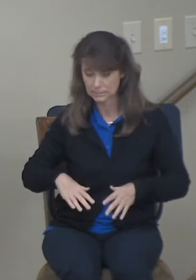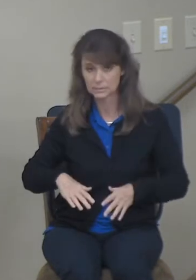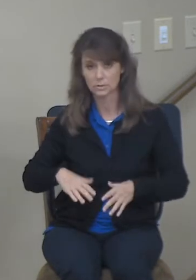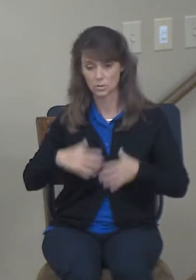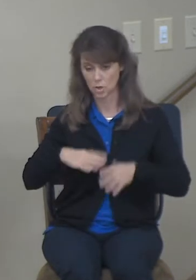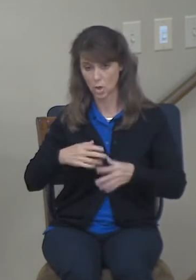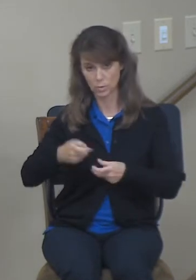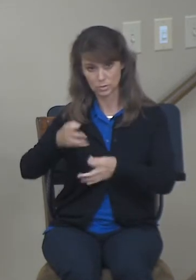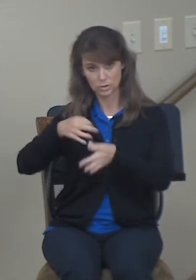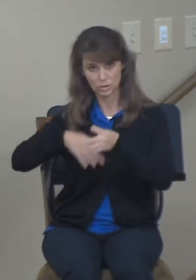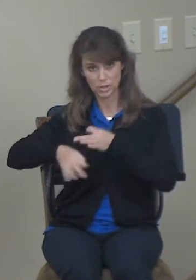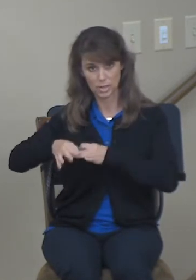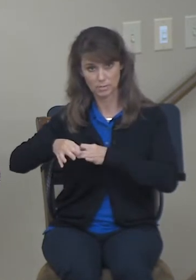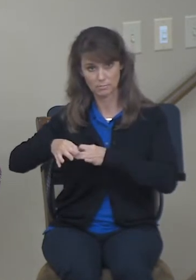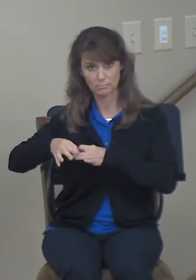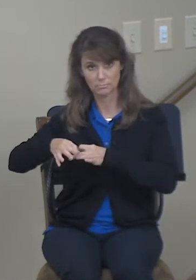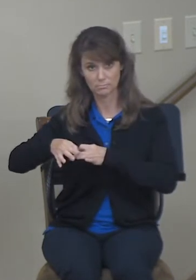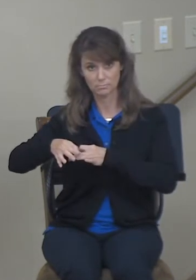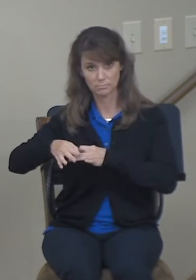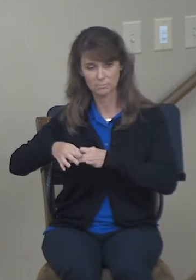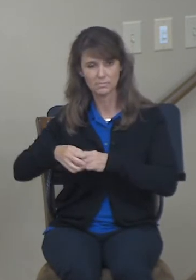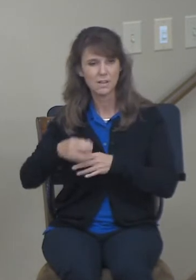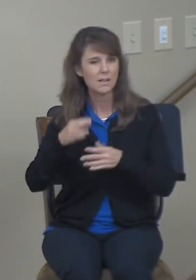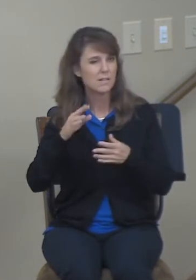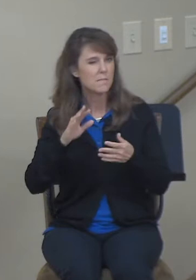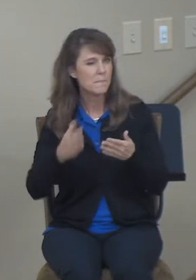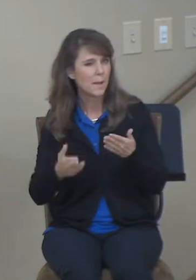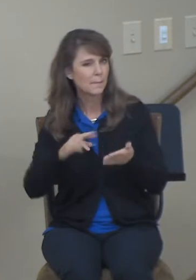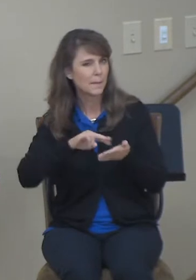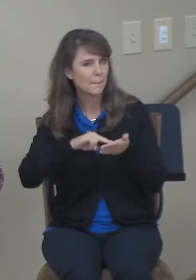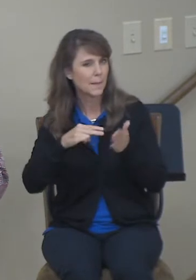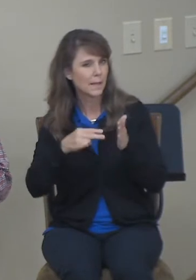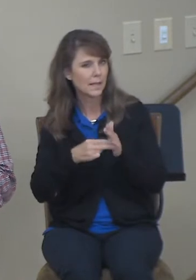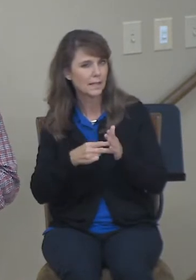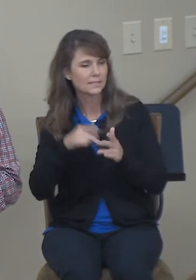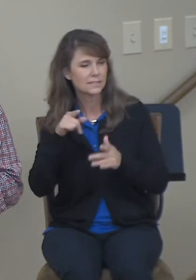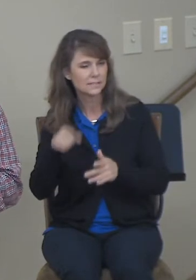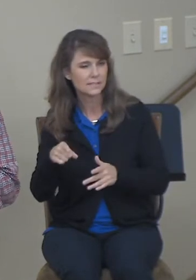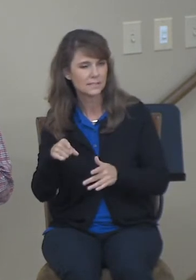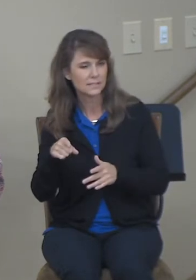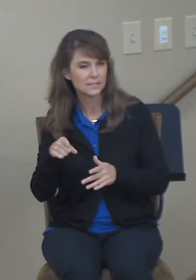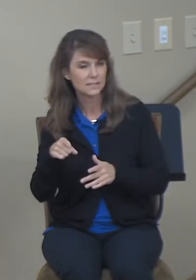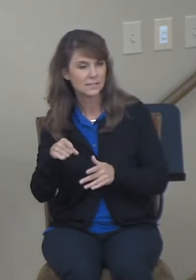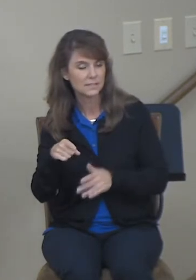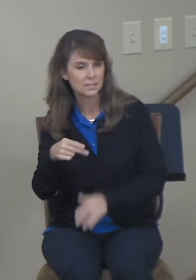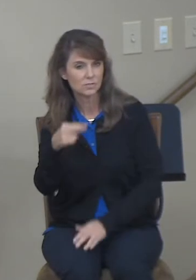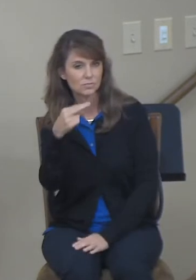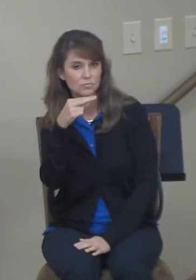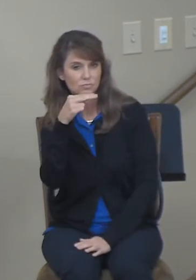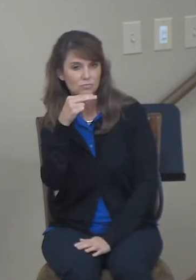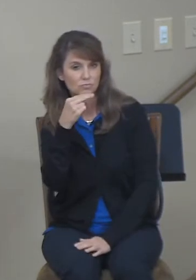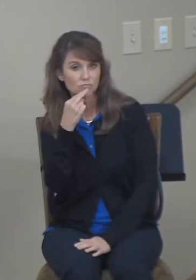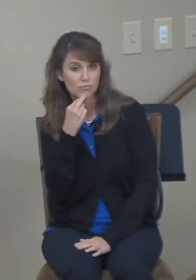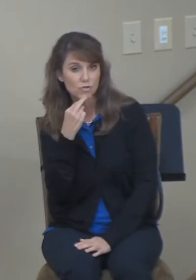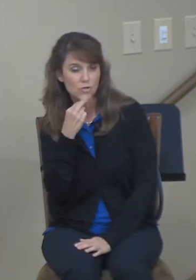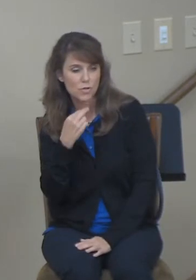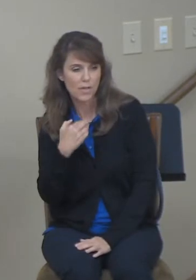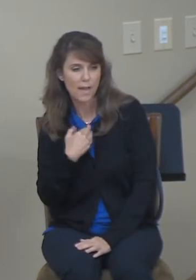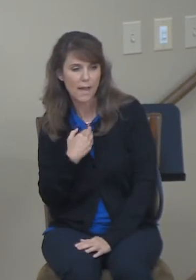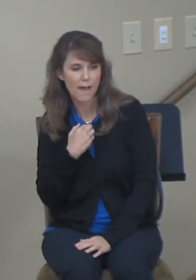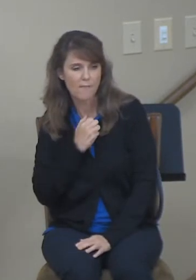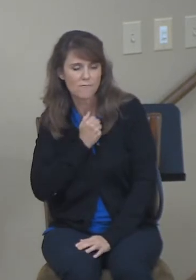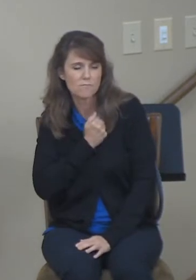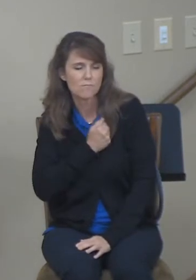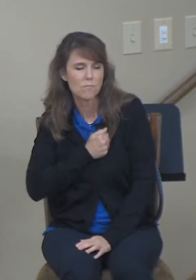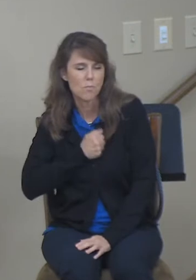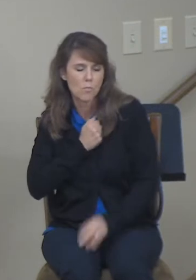telling Ruth she needs to put off her mourning garments and therefore indicate to the community that she had put